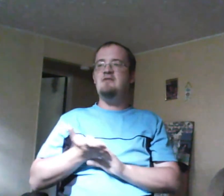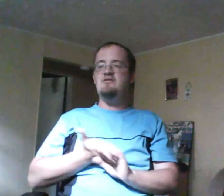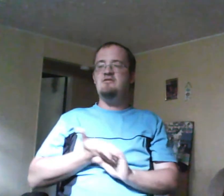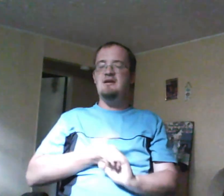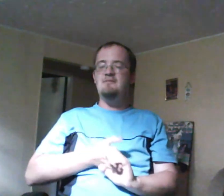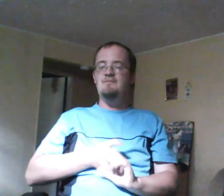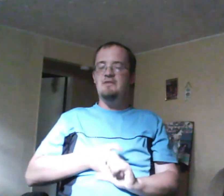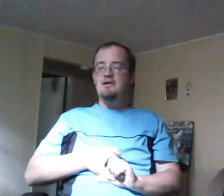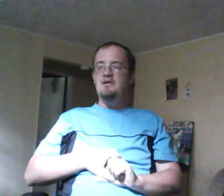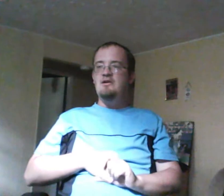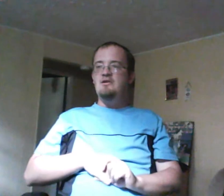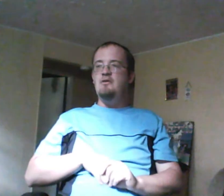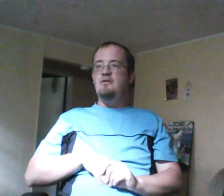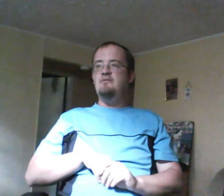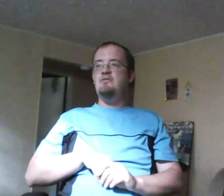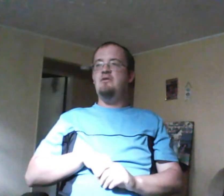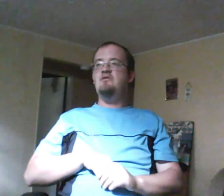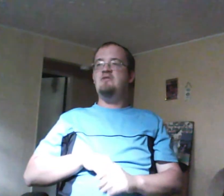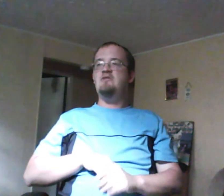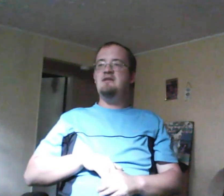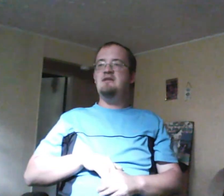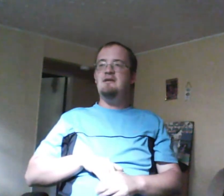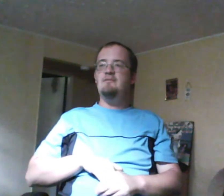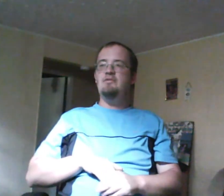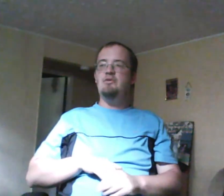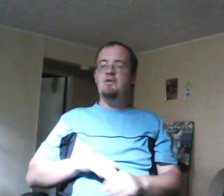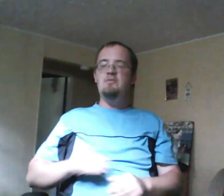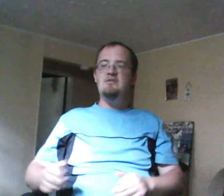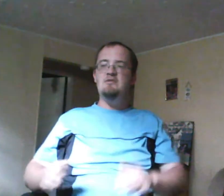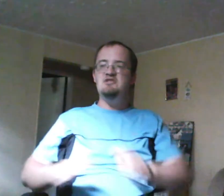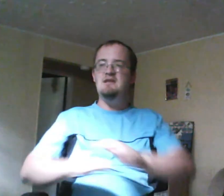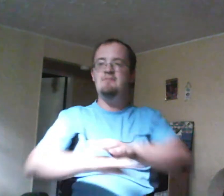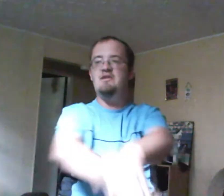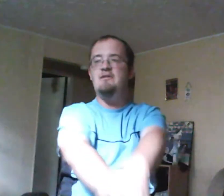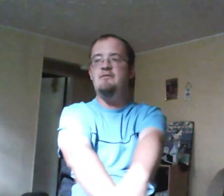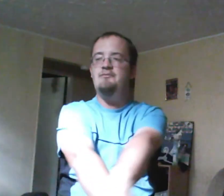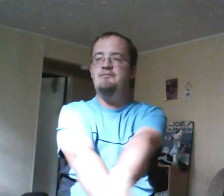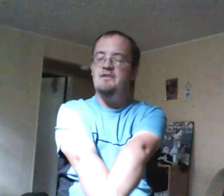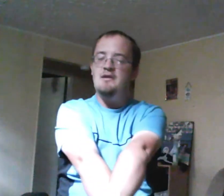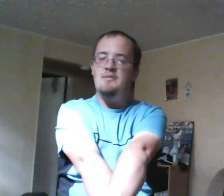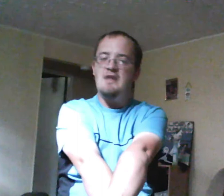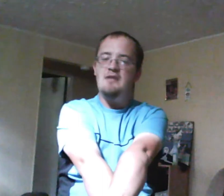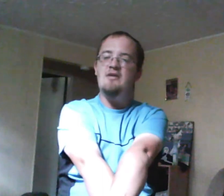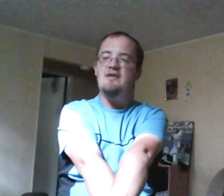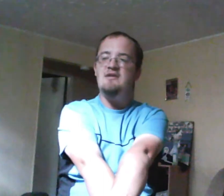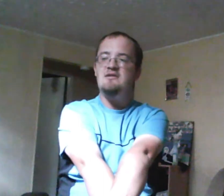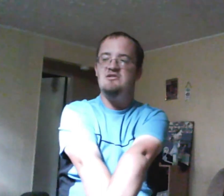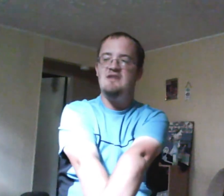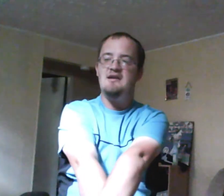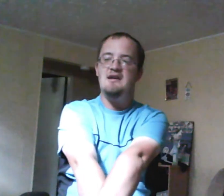Strait, Zoe learns her sexual identity. The worst part is when she comes out of the closet, she's not getting all